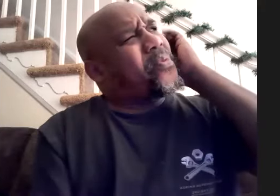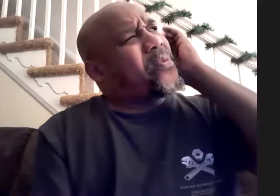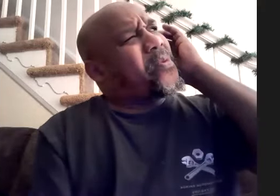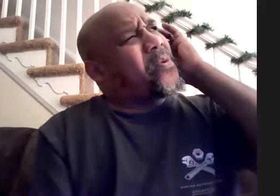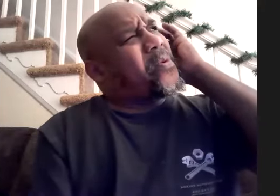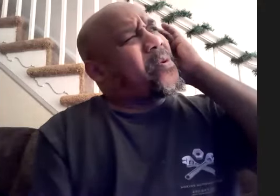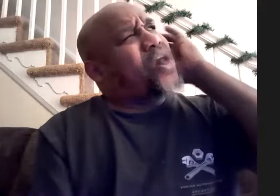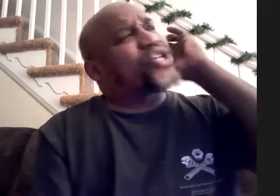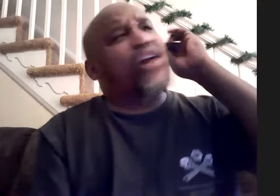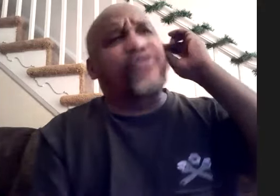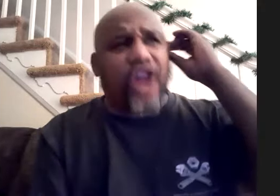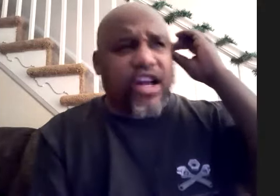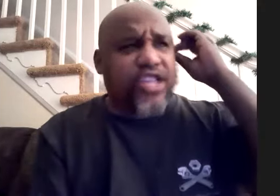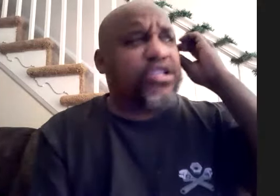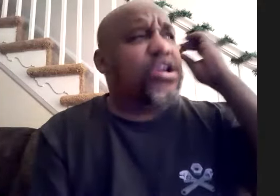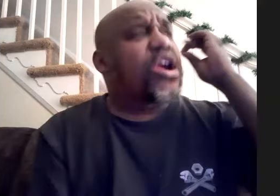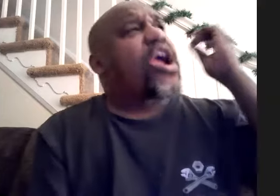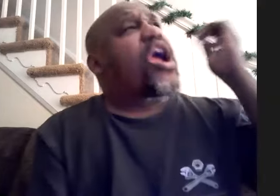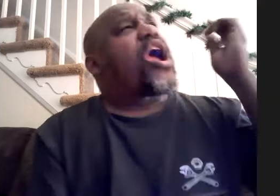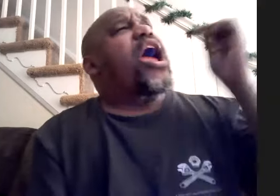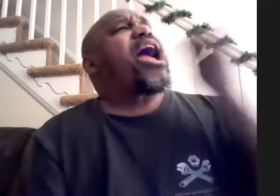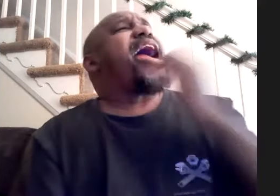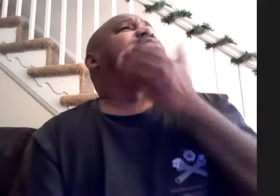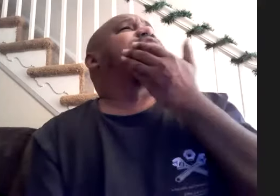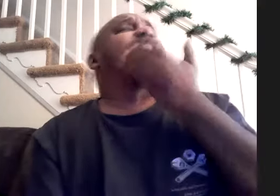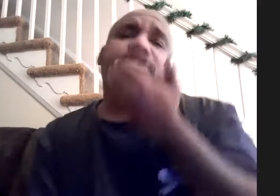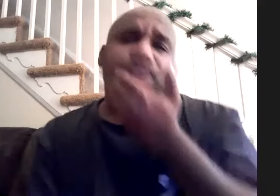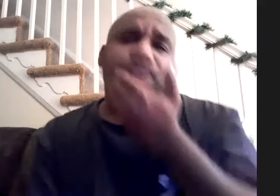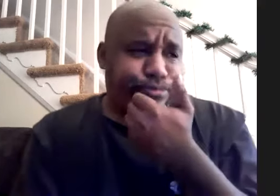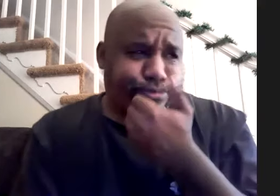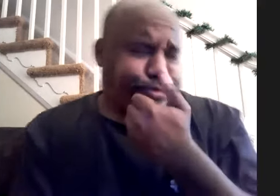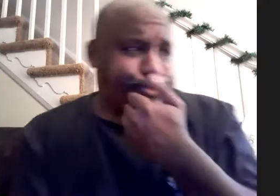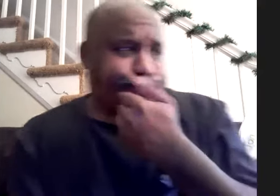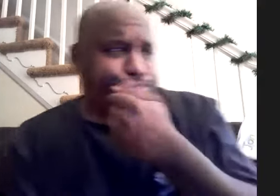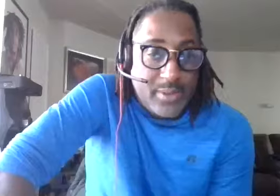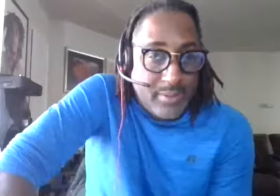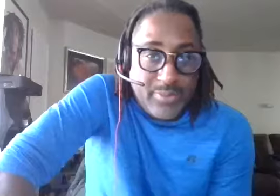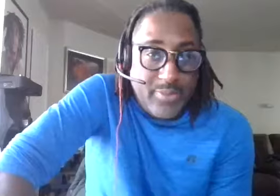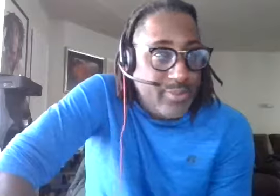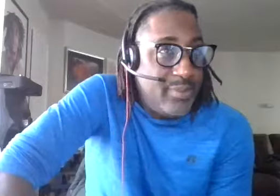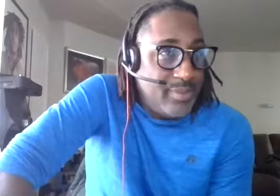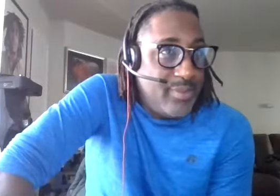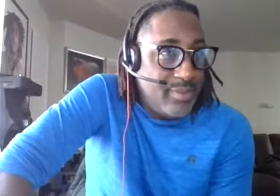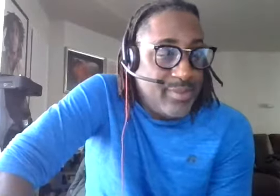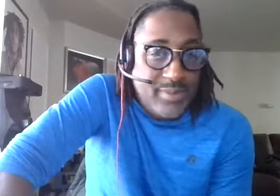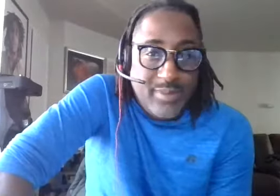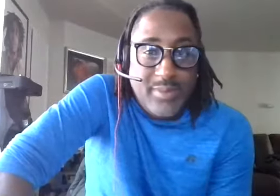undercover darkness and solace of you yes uh